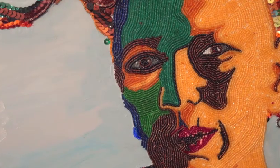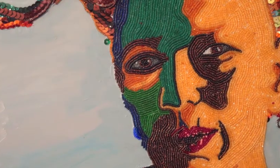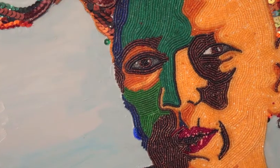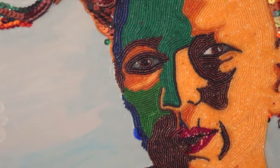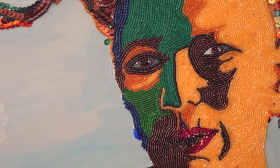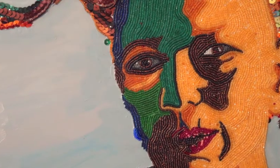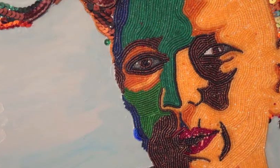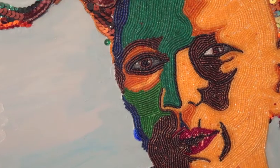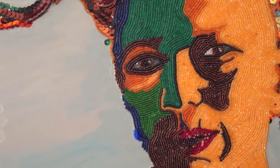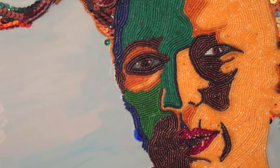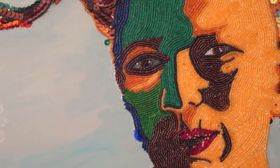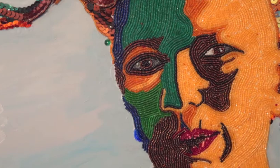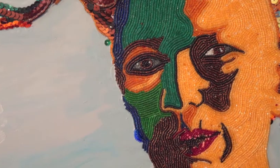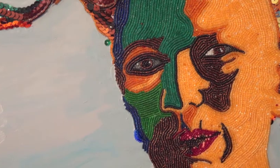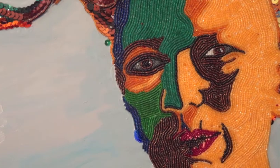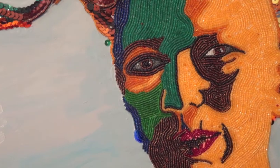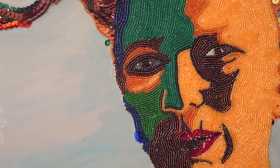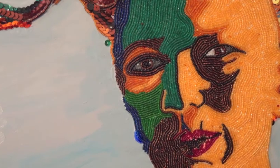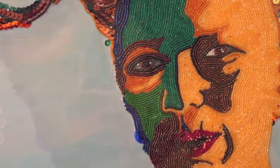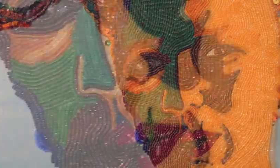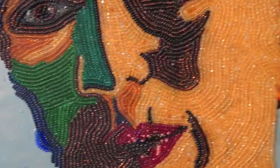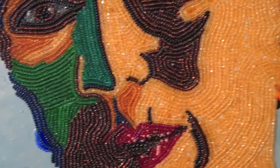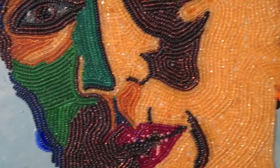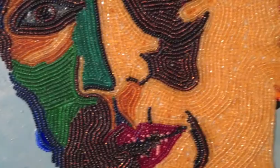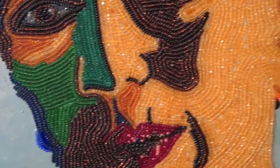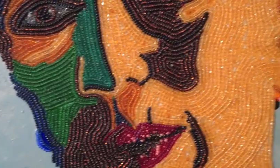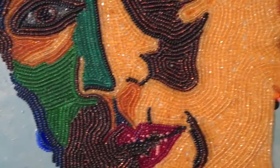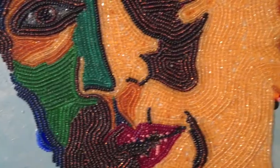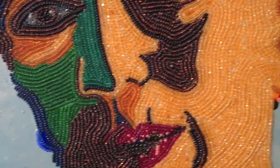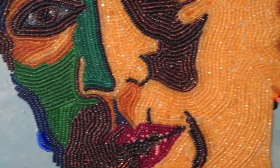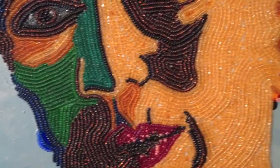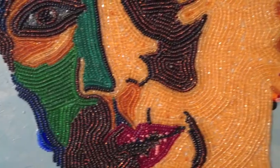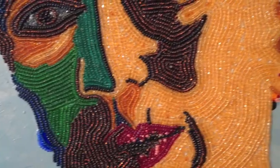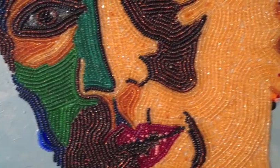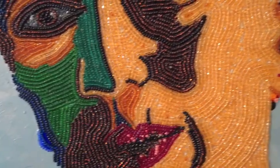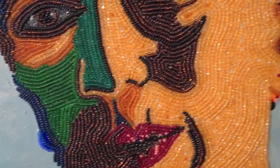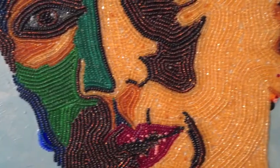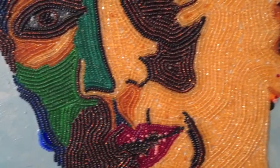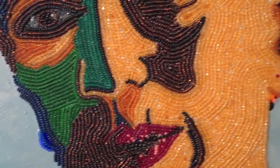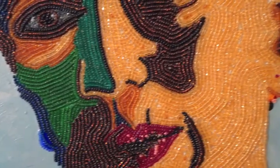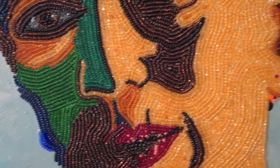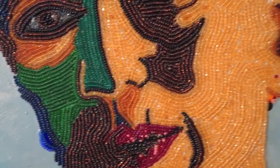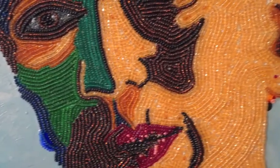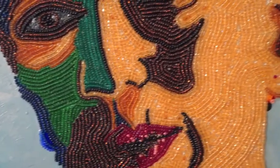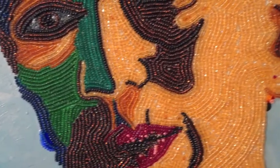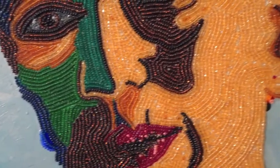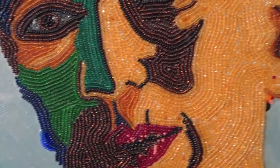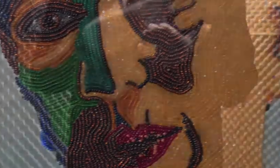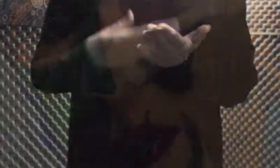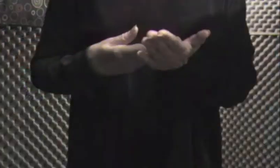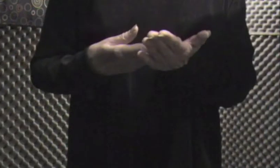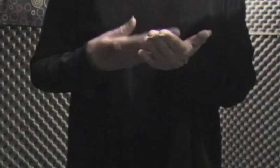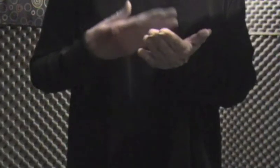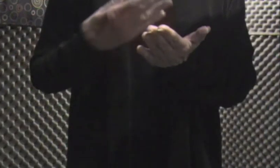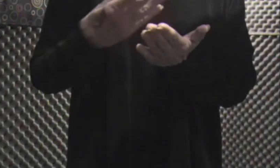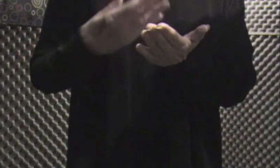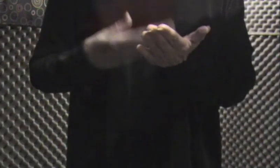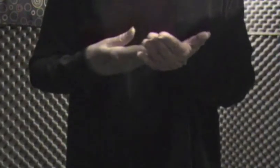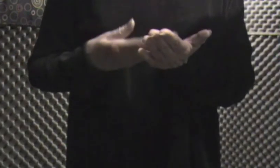shopping cart By the banks of the gutter stream Flowing into the sewer Under the F-train overhead It pounds out